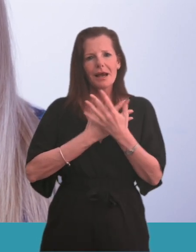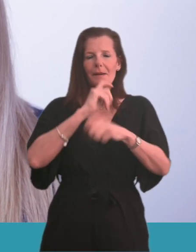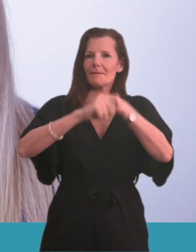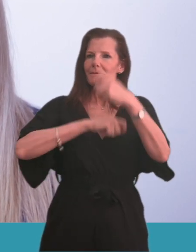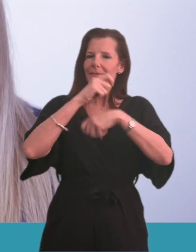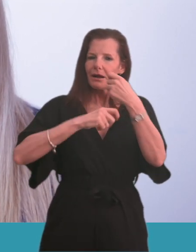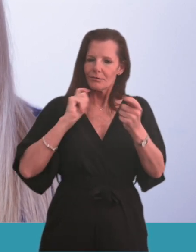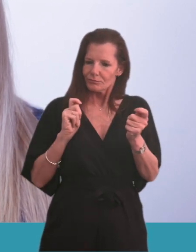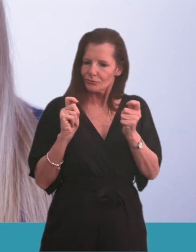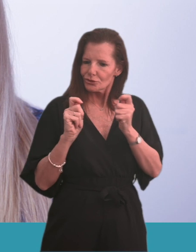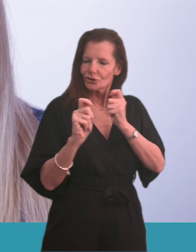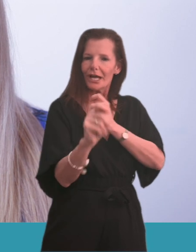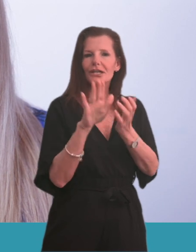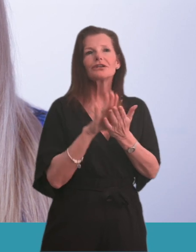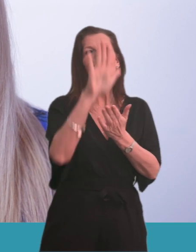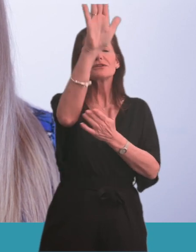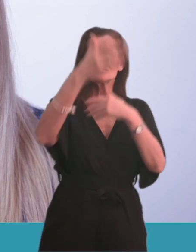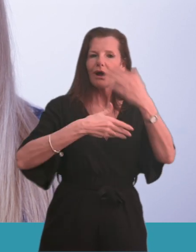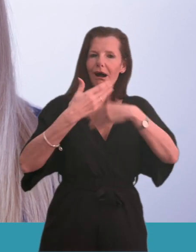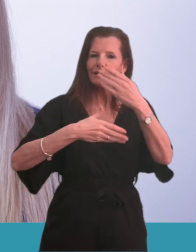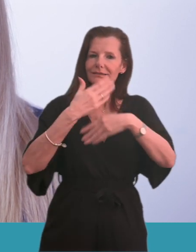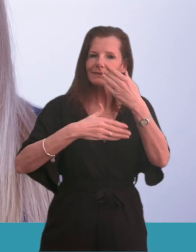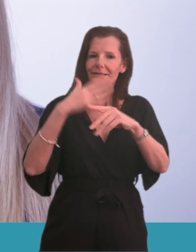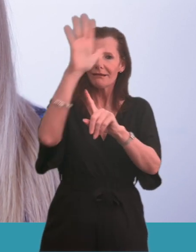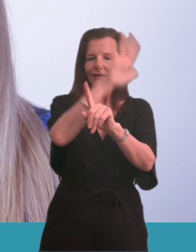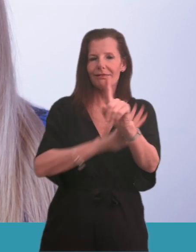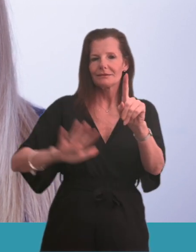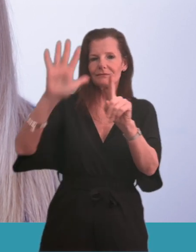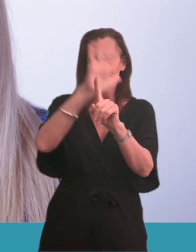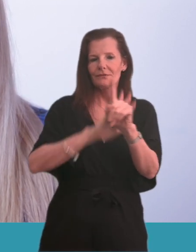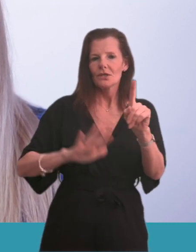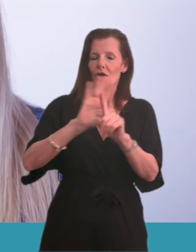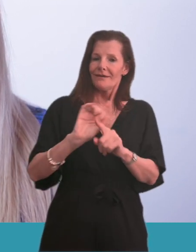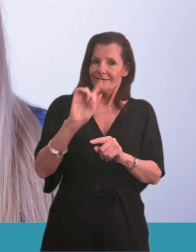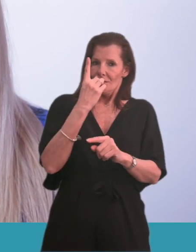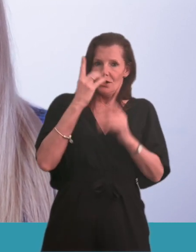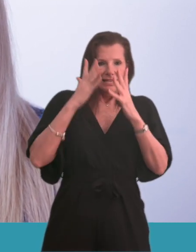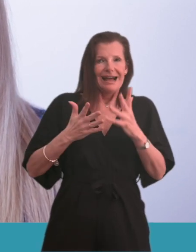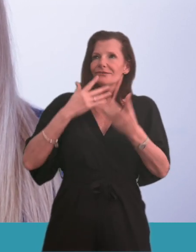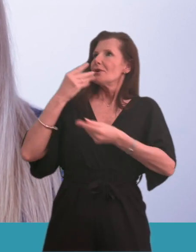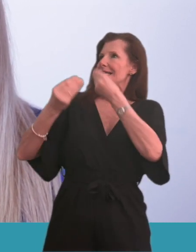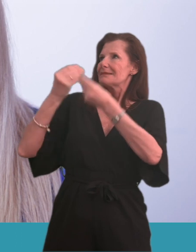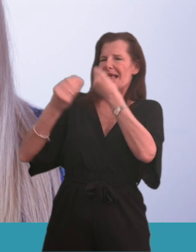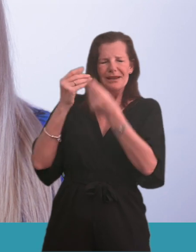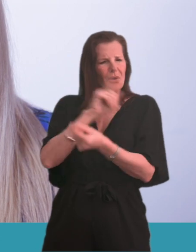hospital care in Lancashire and South Cumbria. First, we had to explain why changes to our hospitals are needed.